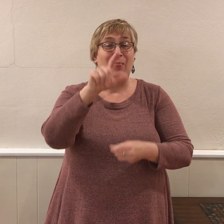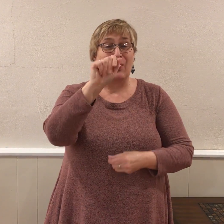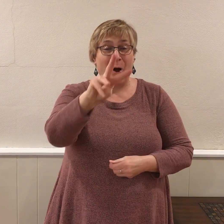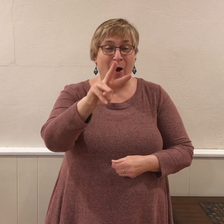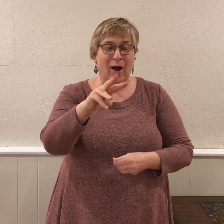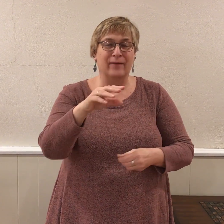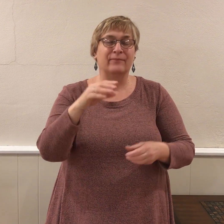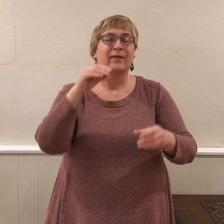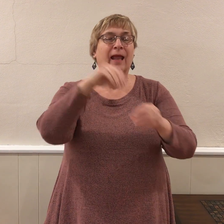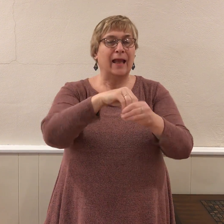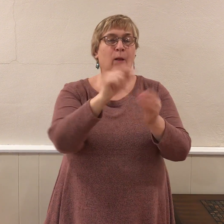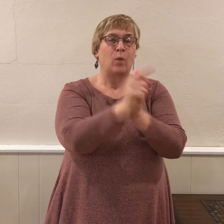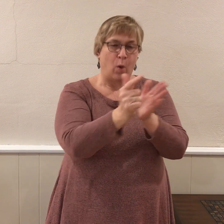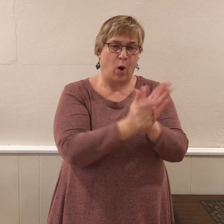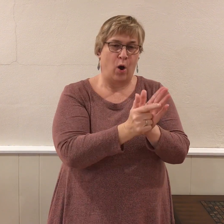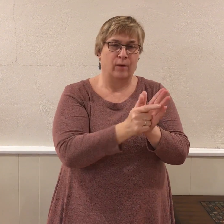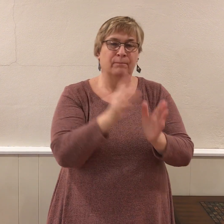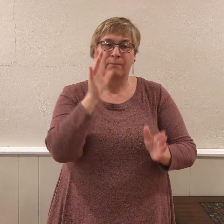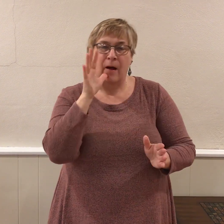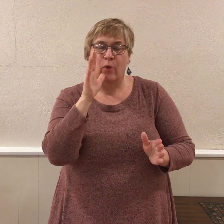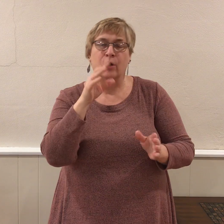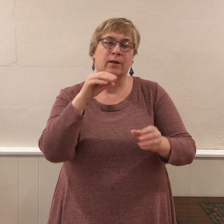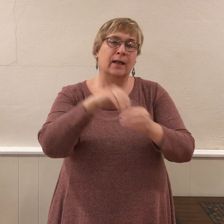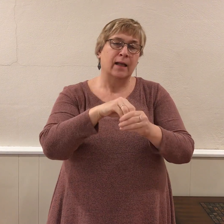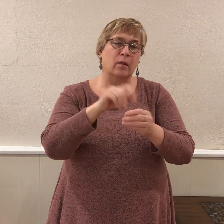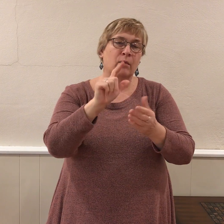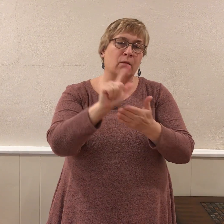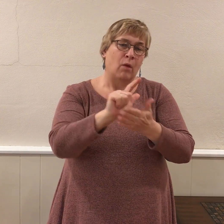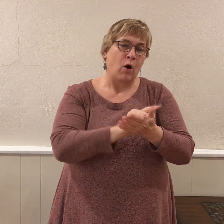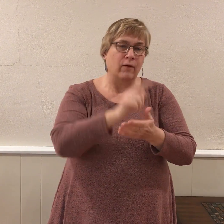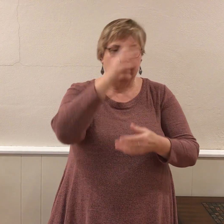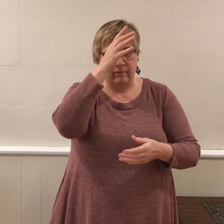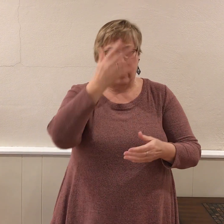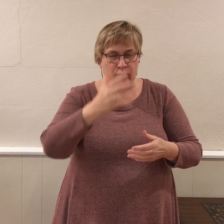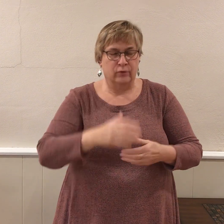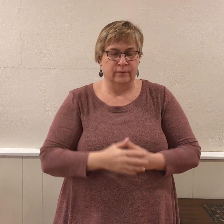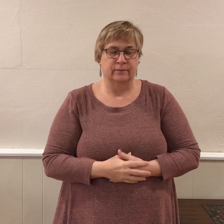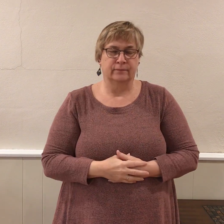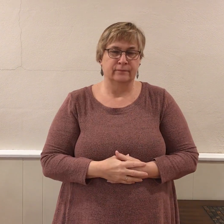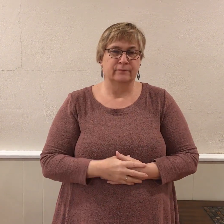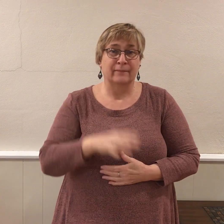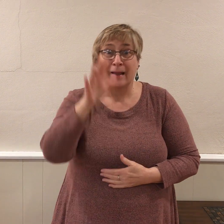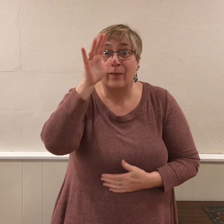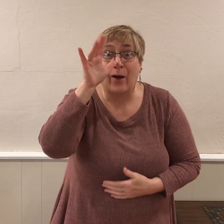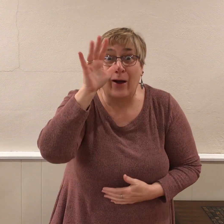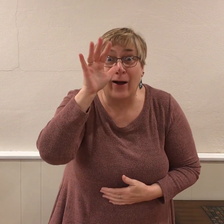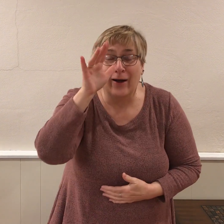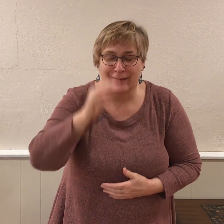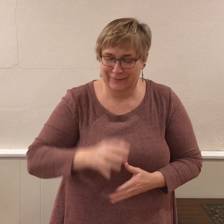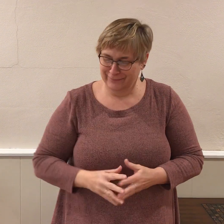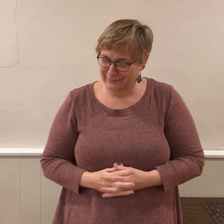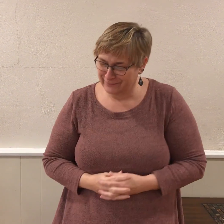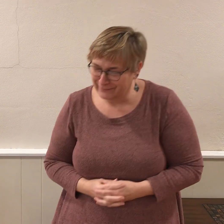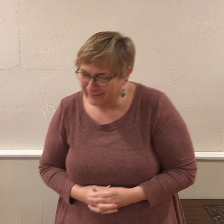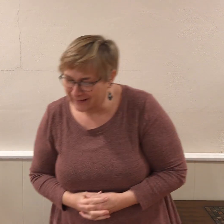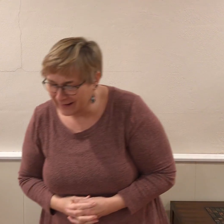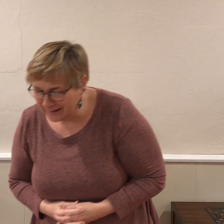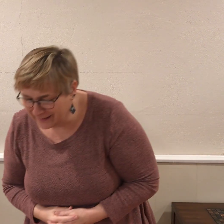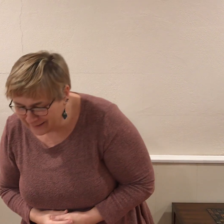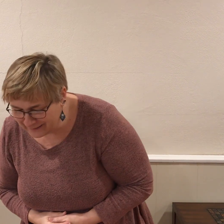In-laws, in-law, mother, in-law, father, in-law. In-laws, funny